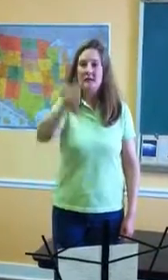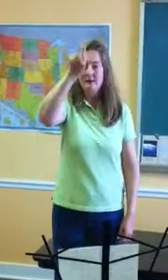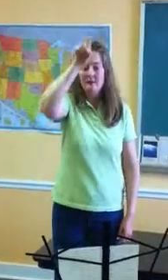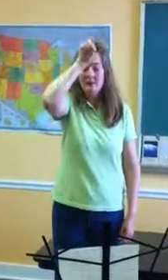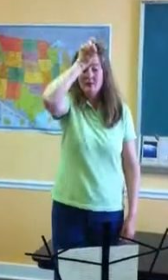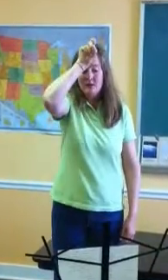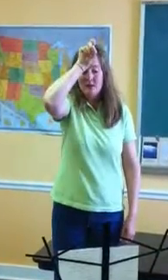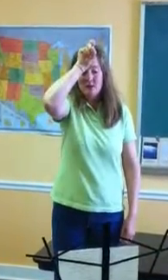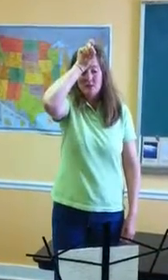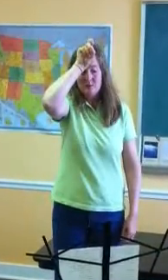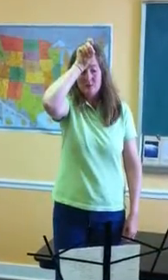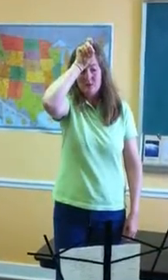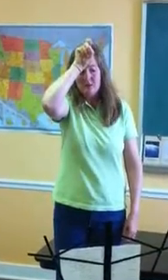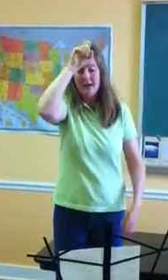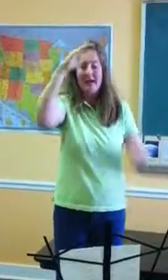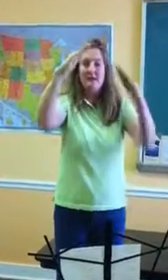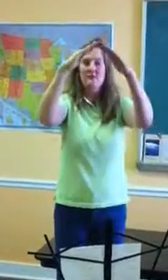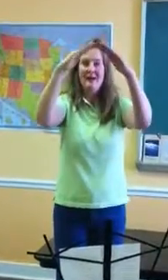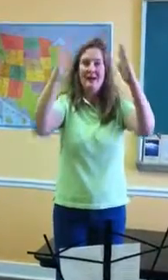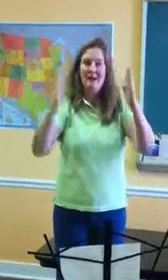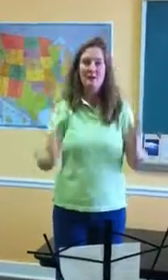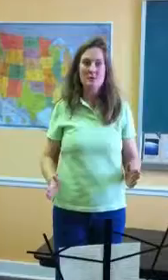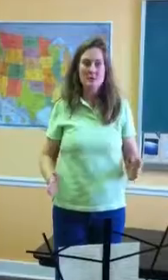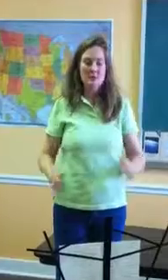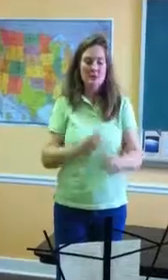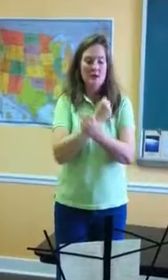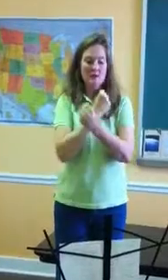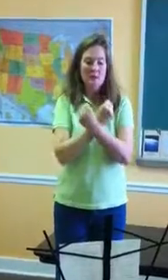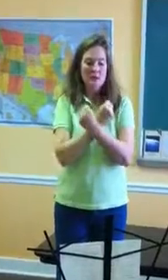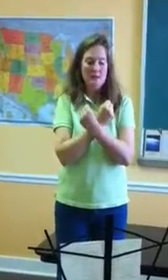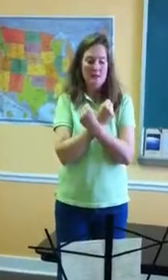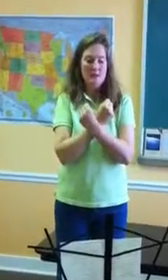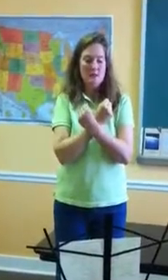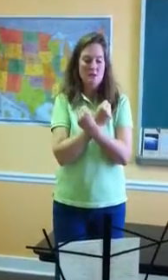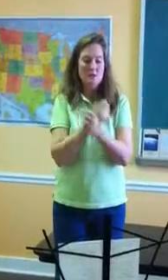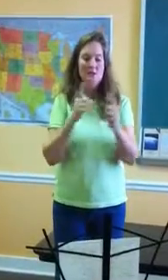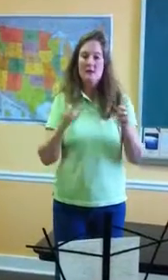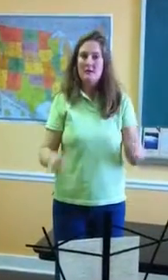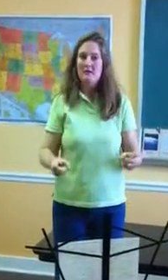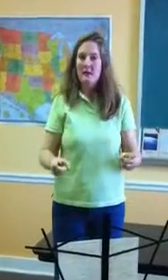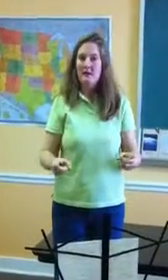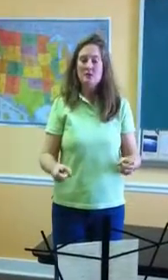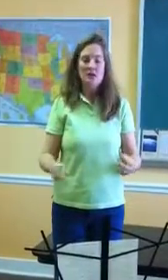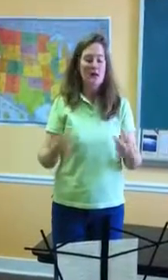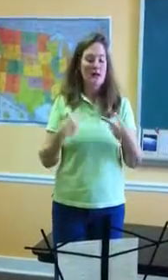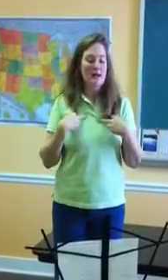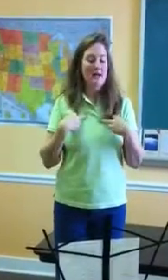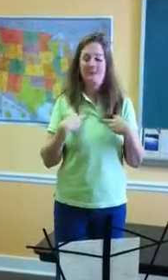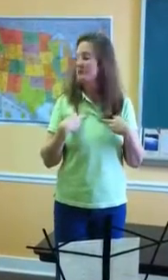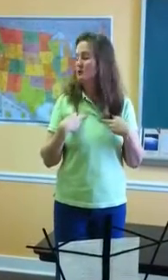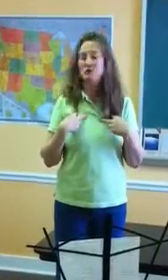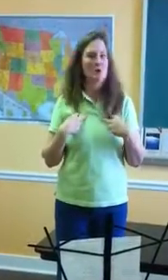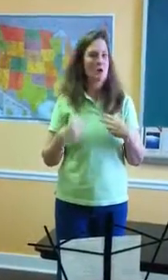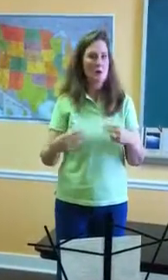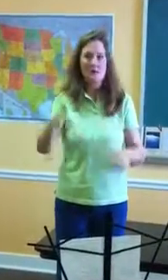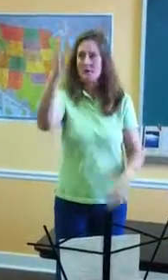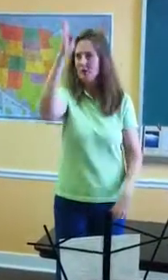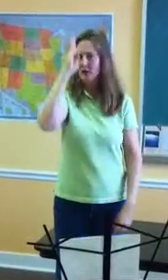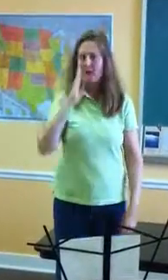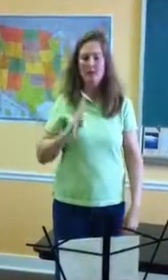land of Egypt, out of the house of bondage. Thou shalt have no other God